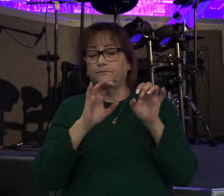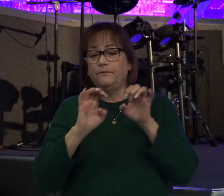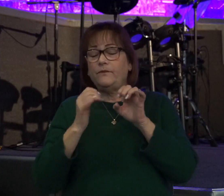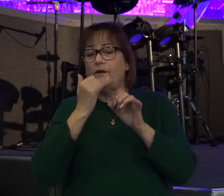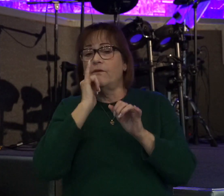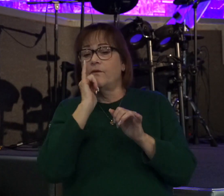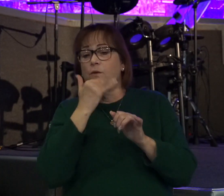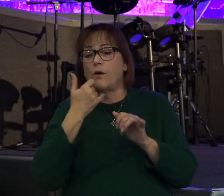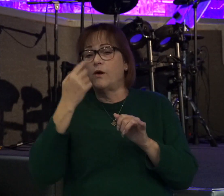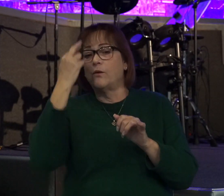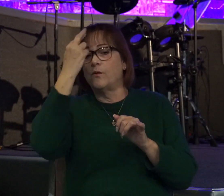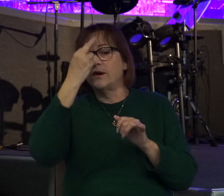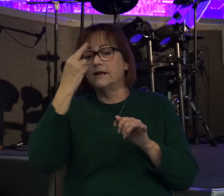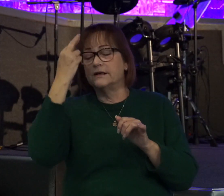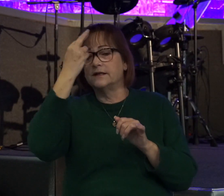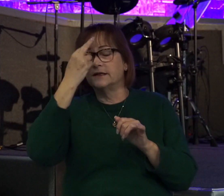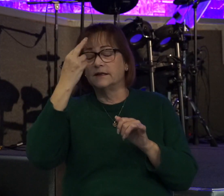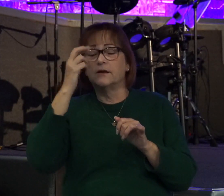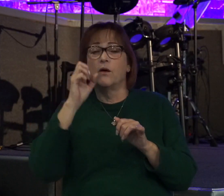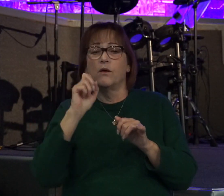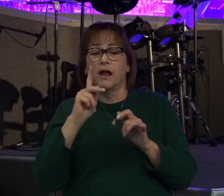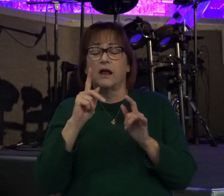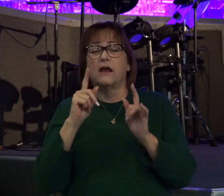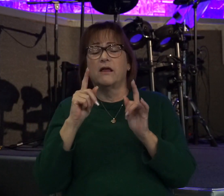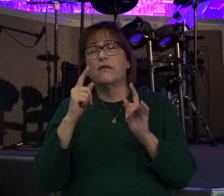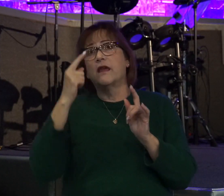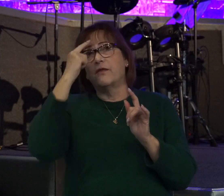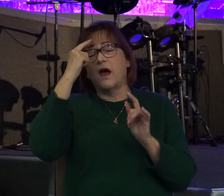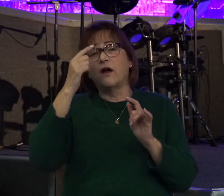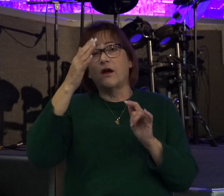reasons, okay? They were treating God like a good-luck charm.